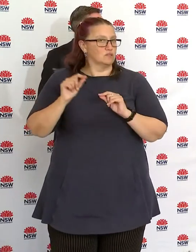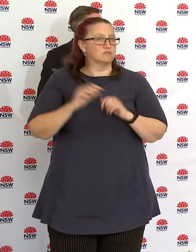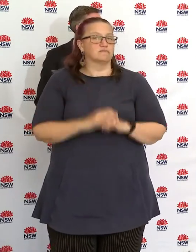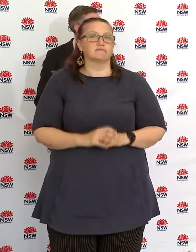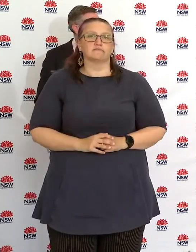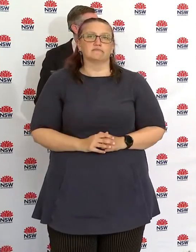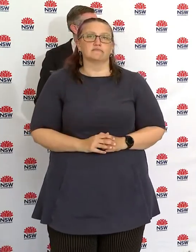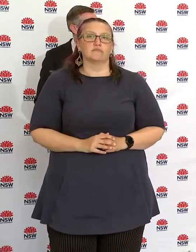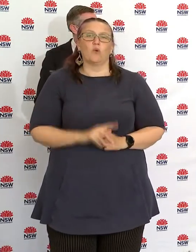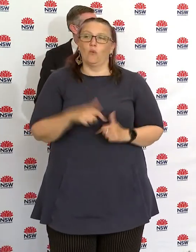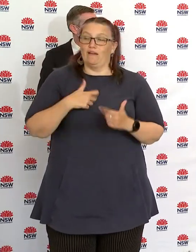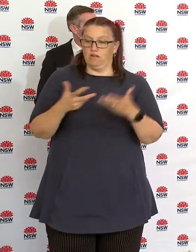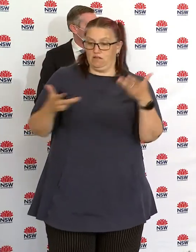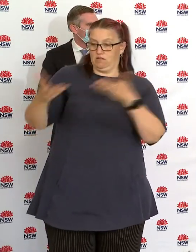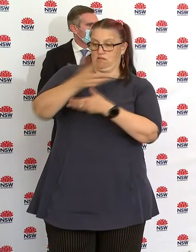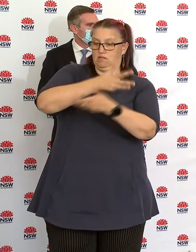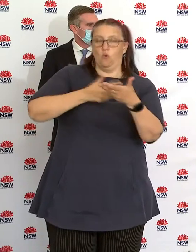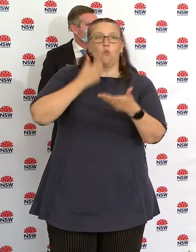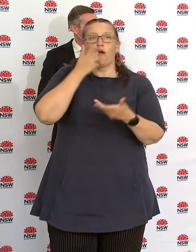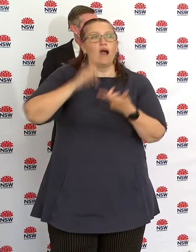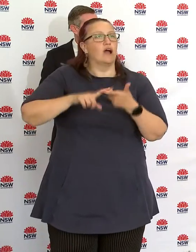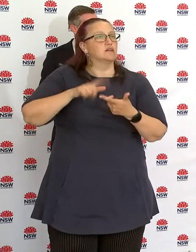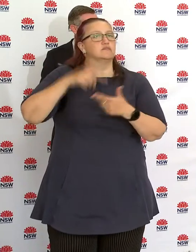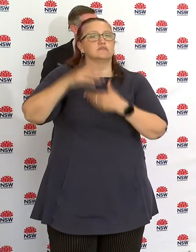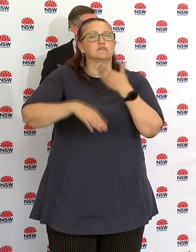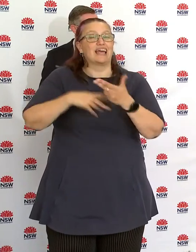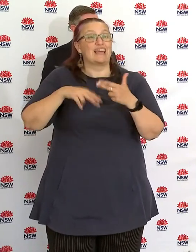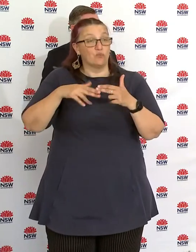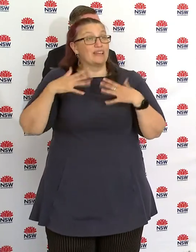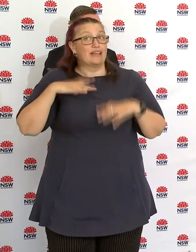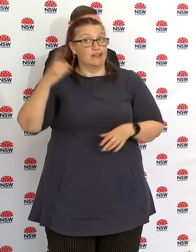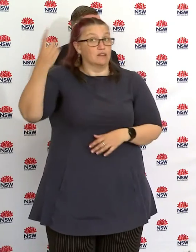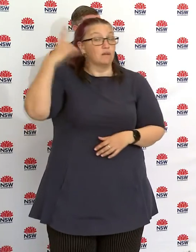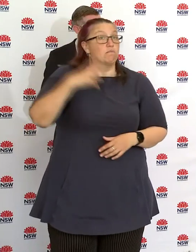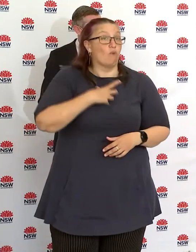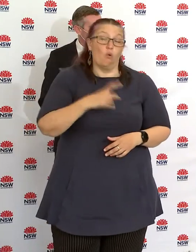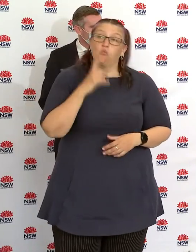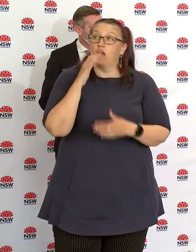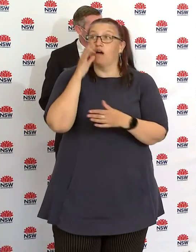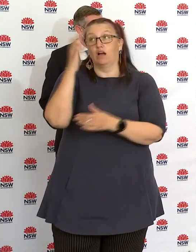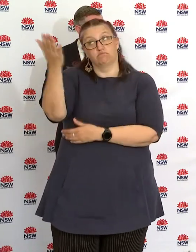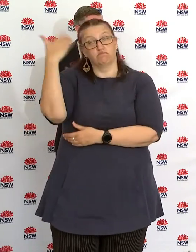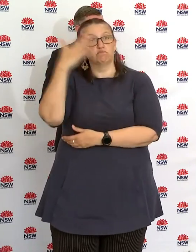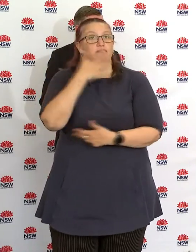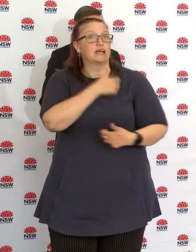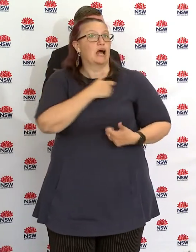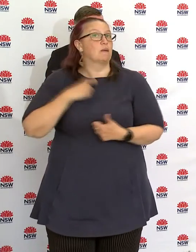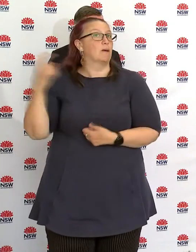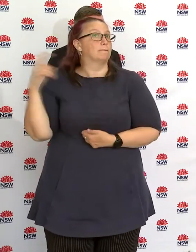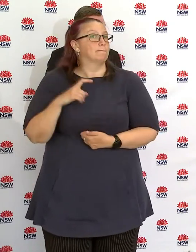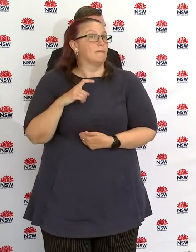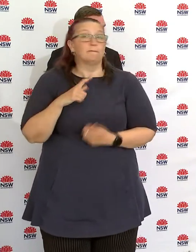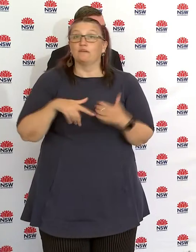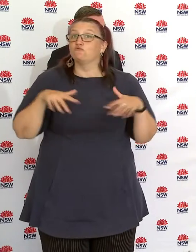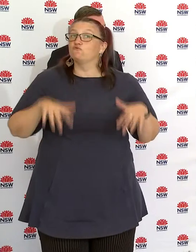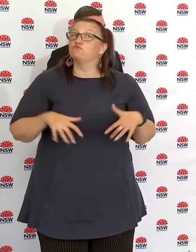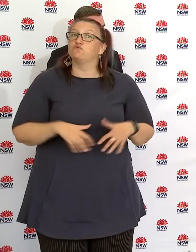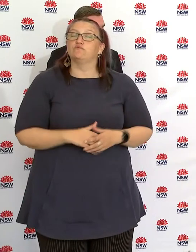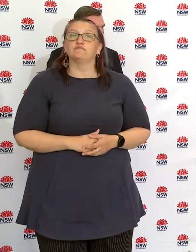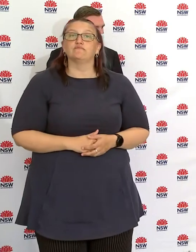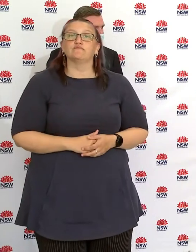formal departments, and that's ongoing. If we need more, of course, we'll have that. And that's a decision ultimately for